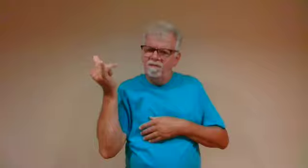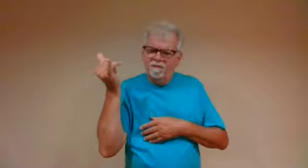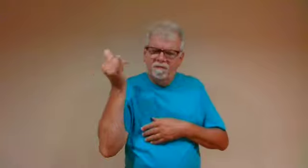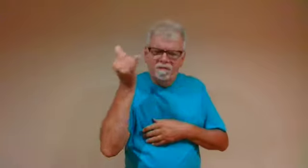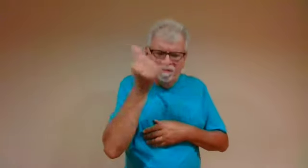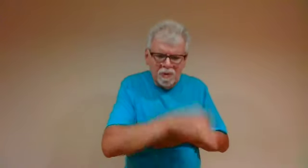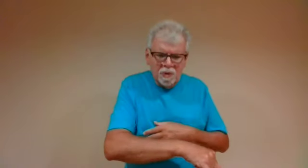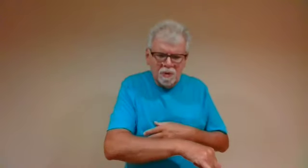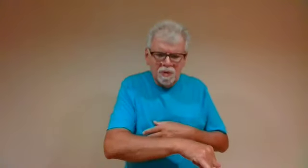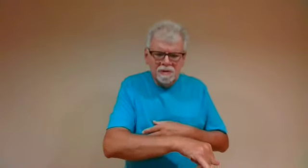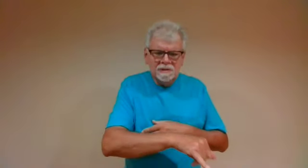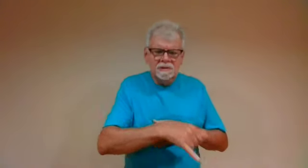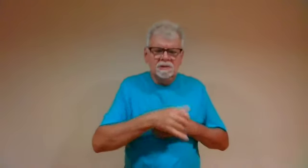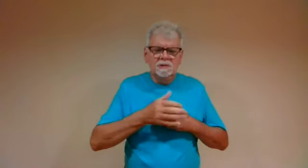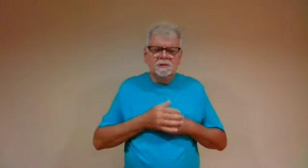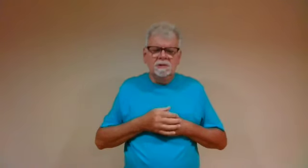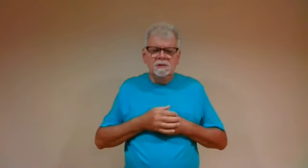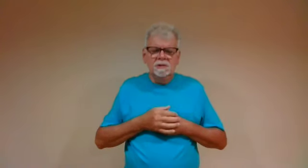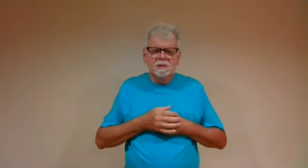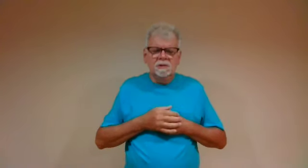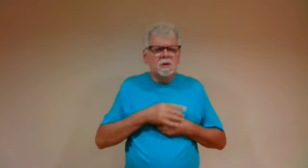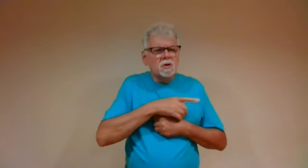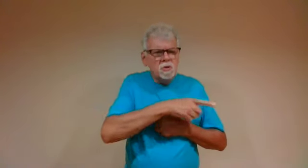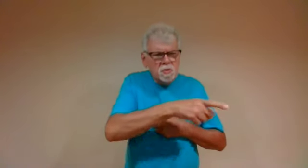Because the days are evil.